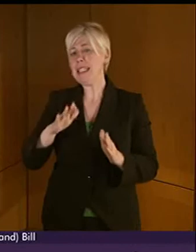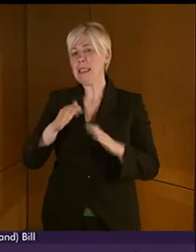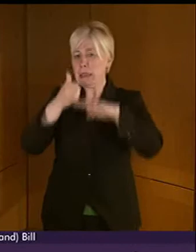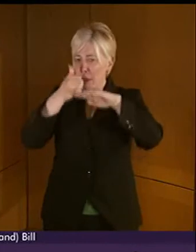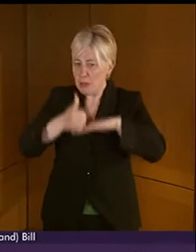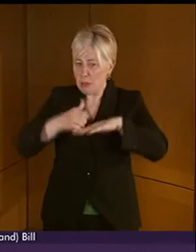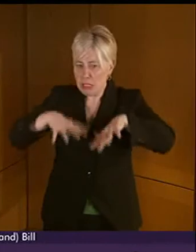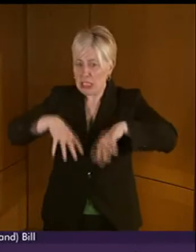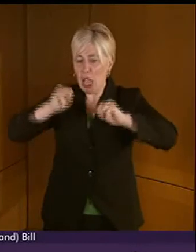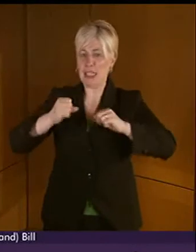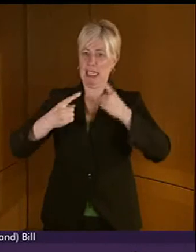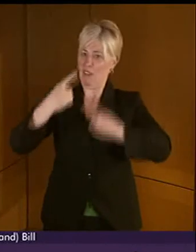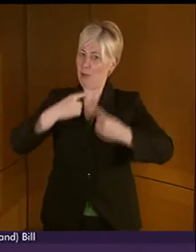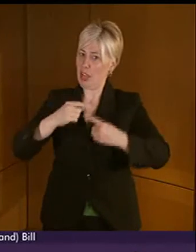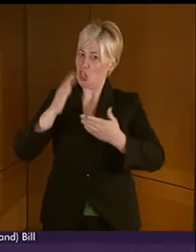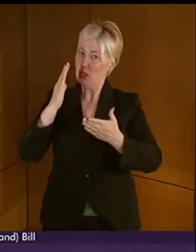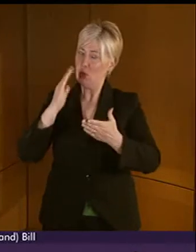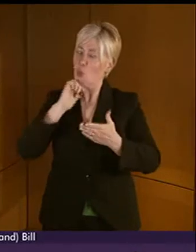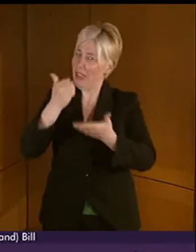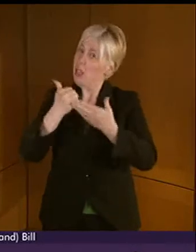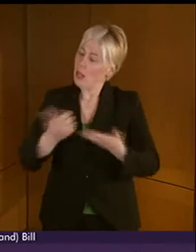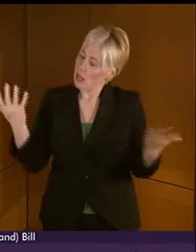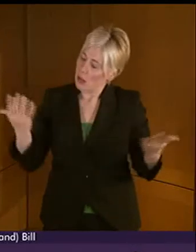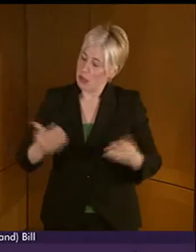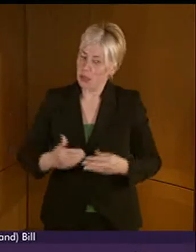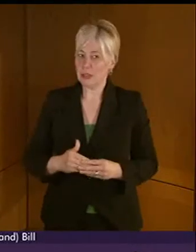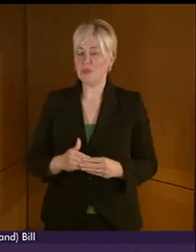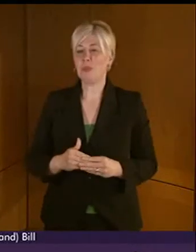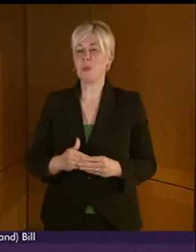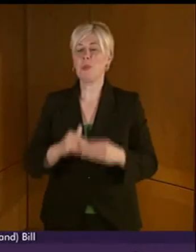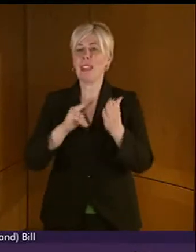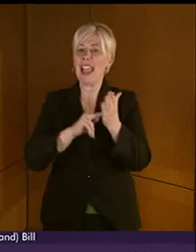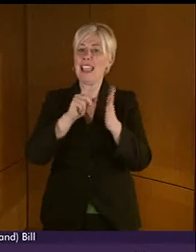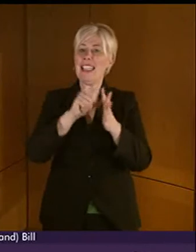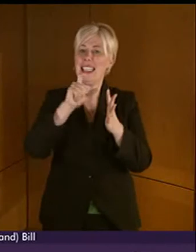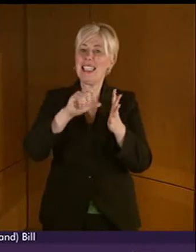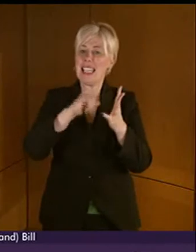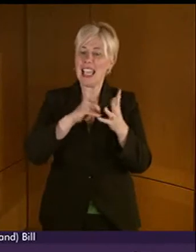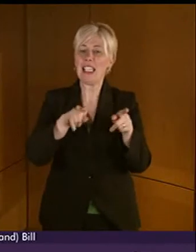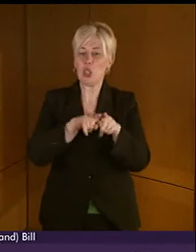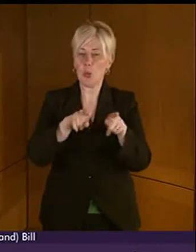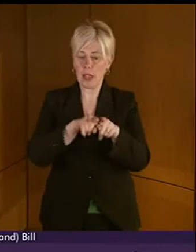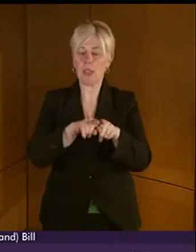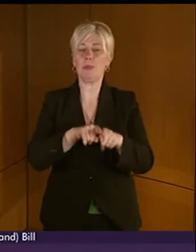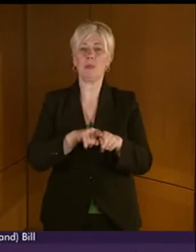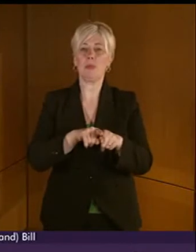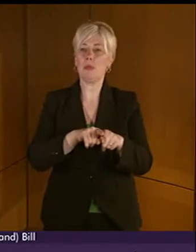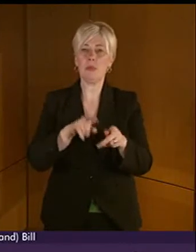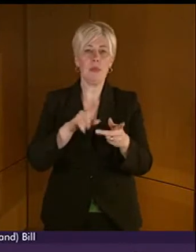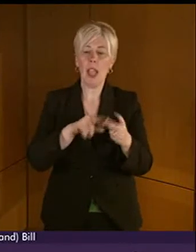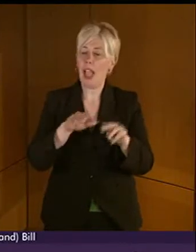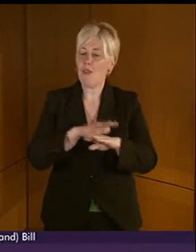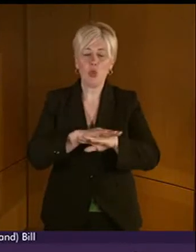information has to be very helpful. As NDCS also state, without a basic